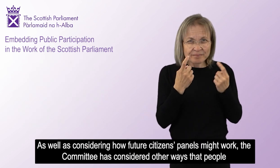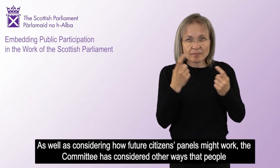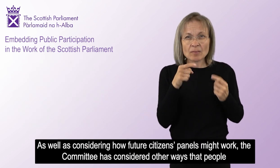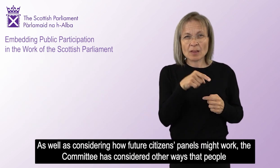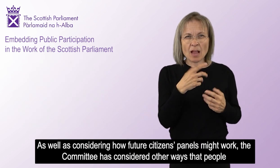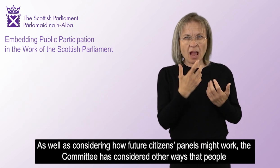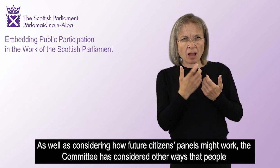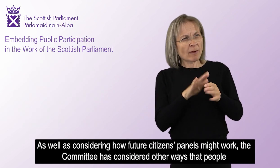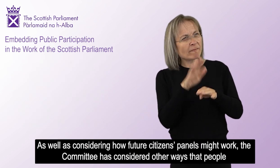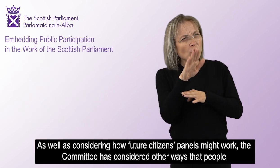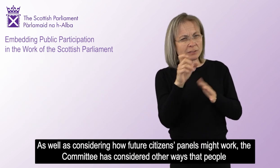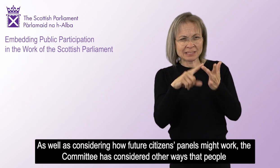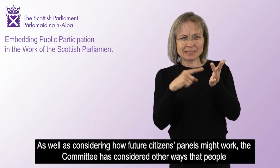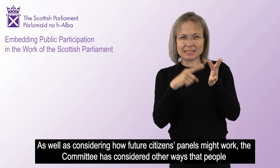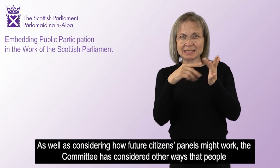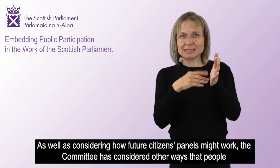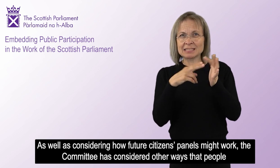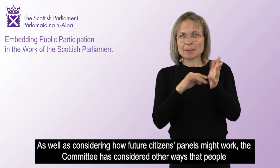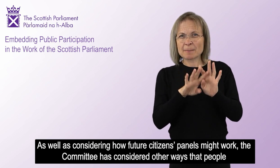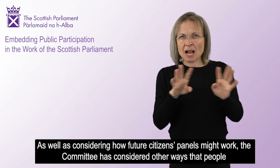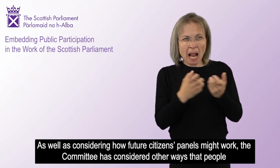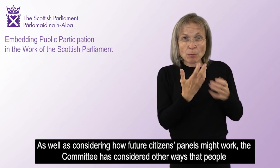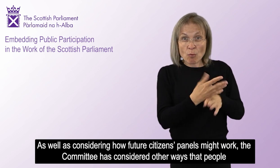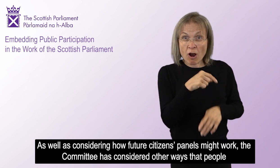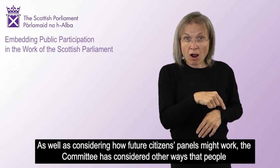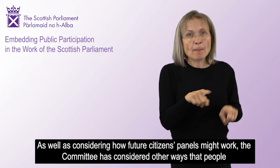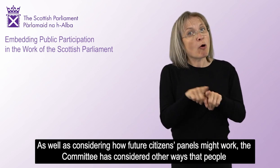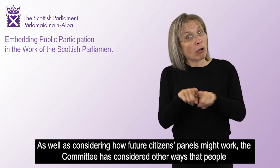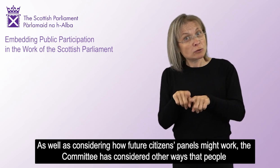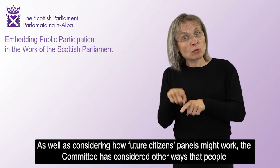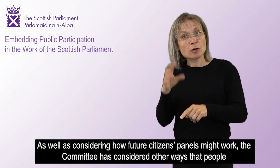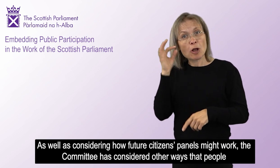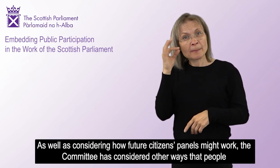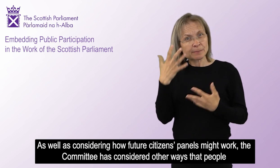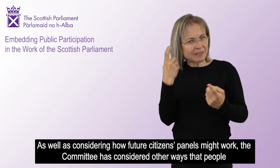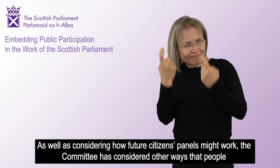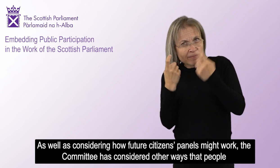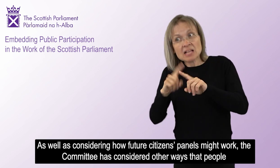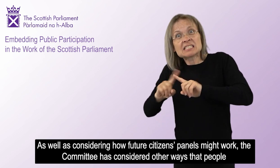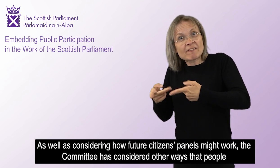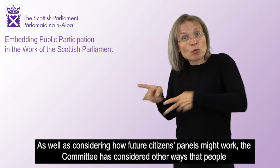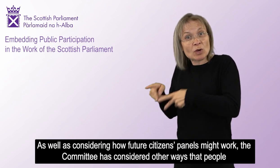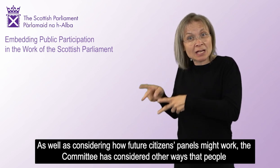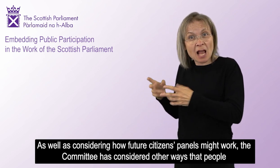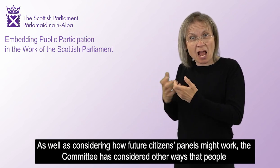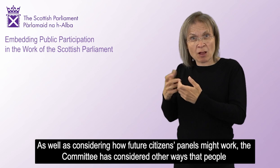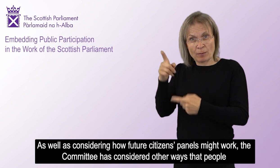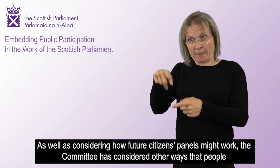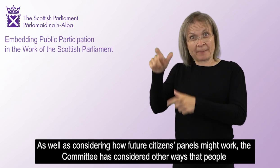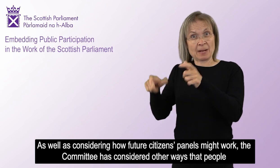As well as considering how future citizens' panels might work, the committee has considered other ways that people can find out what